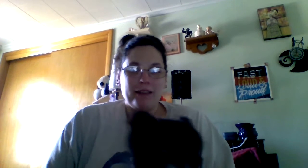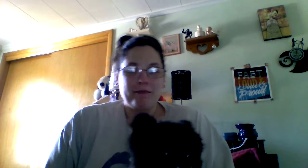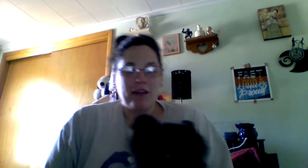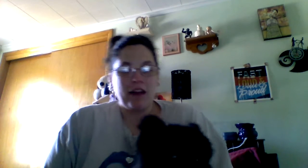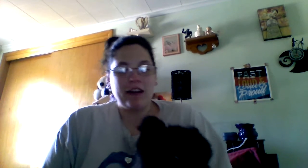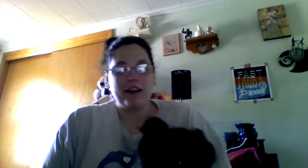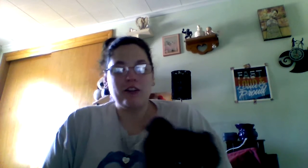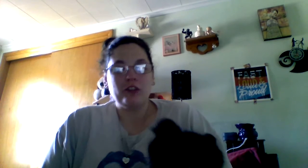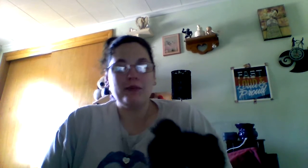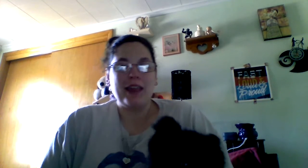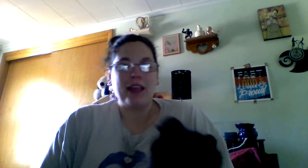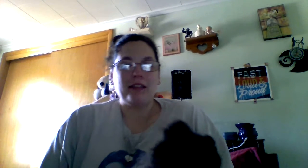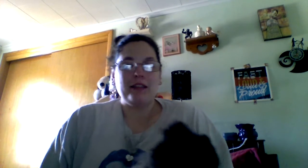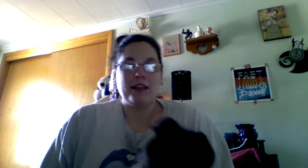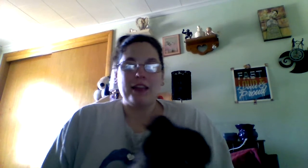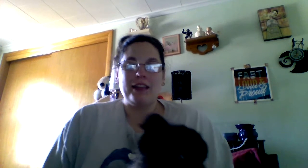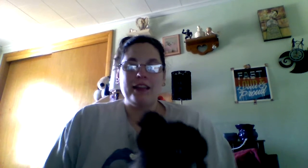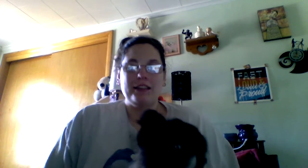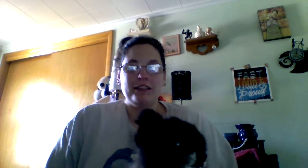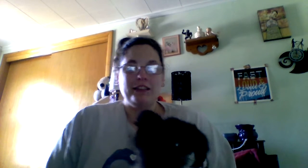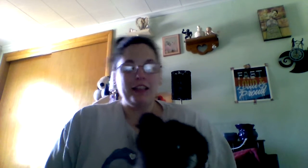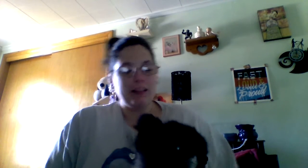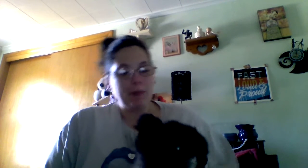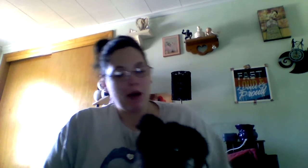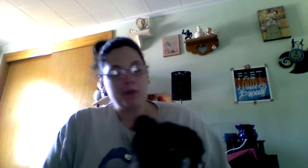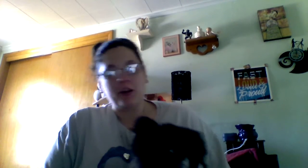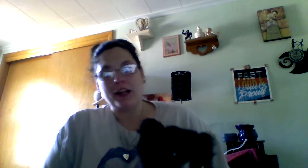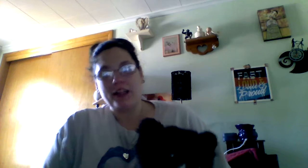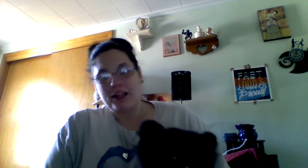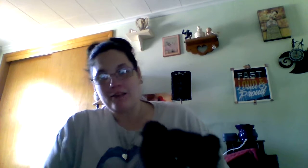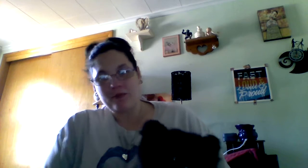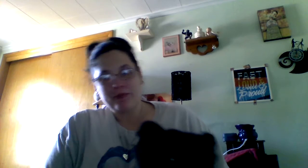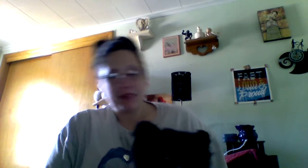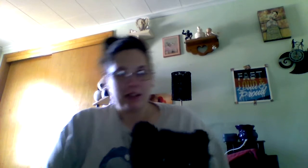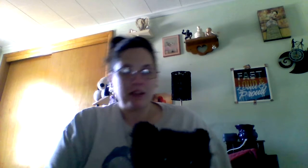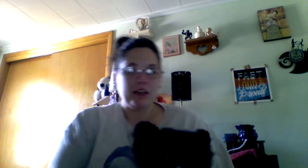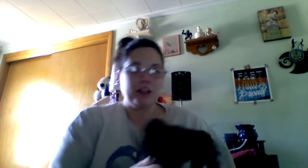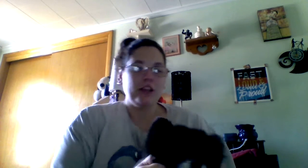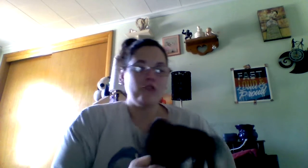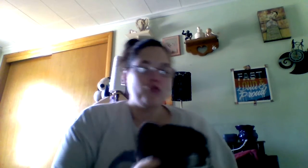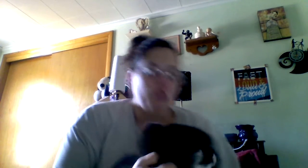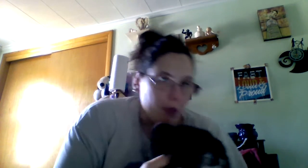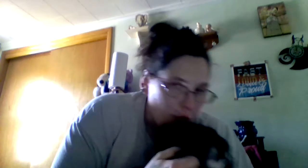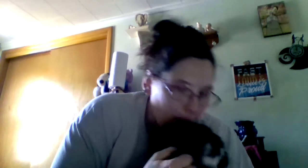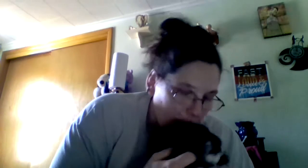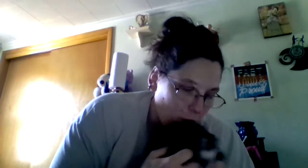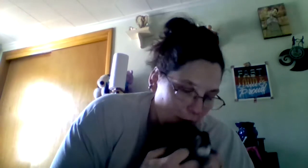Her old man. And he's a Pomeranian. He's super, super sweet.